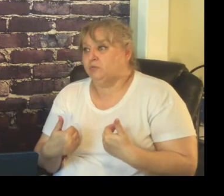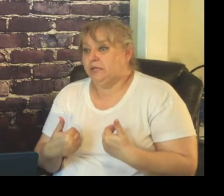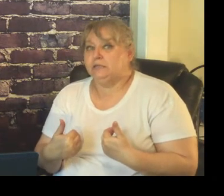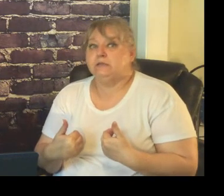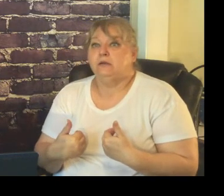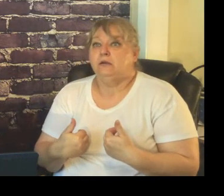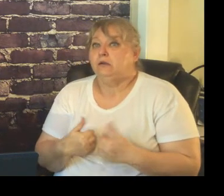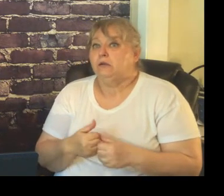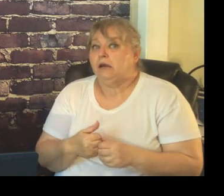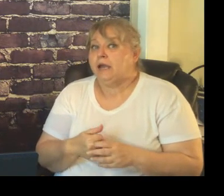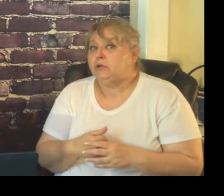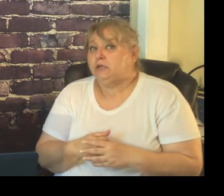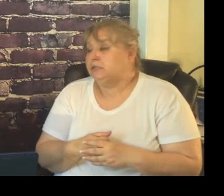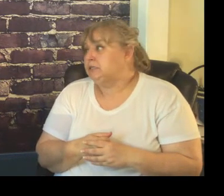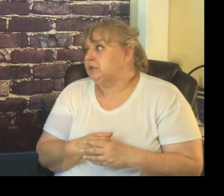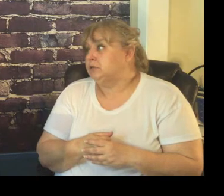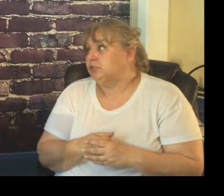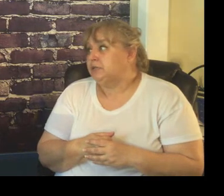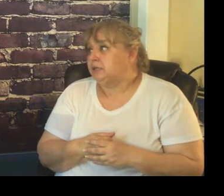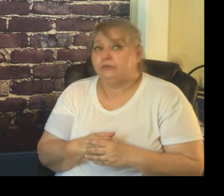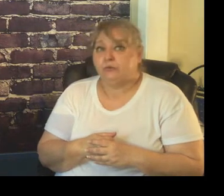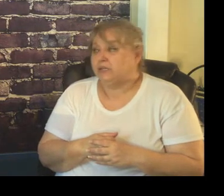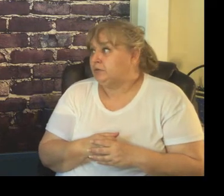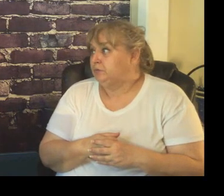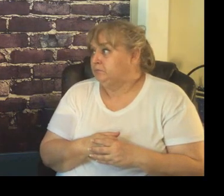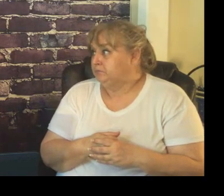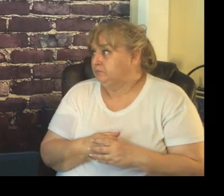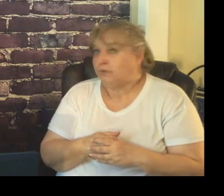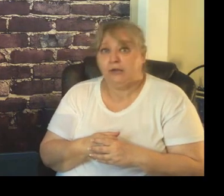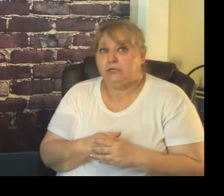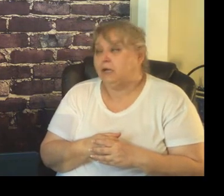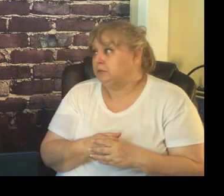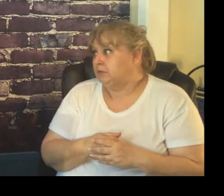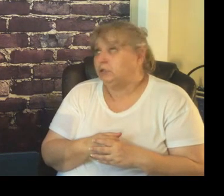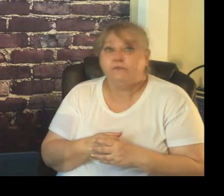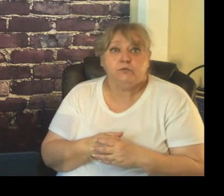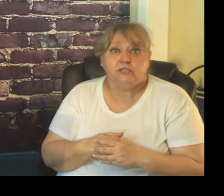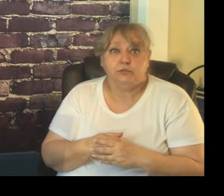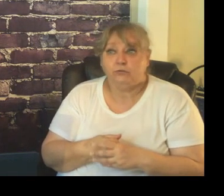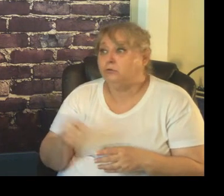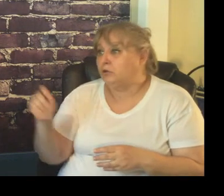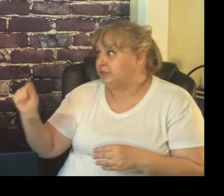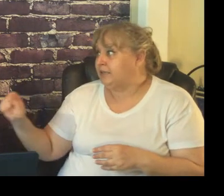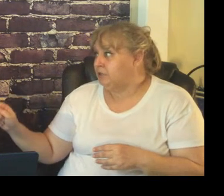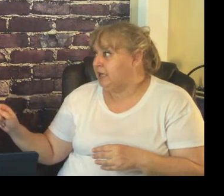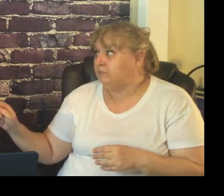been I really don't need to know that you need to go to the restroom I really don't if you need to go sign your name